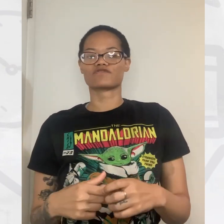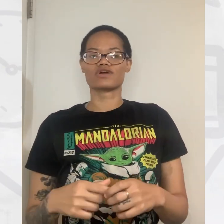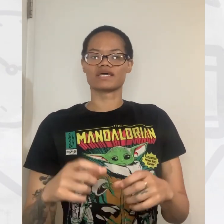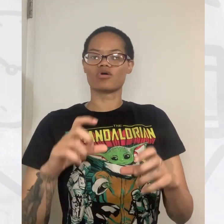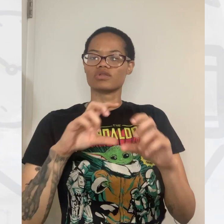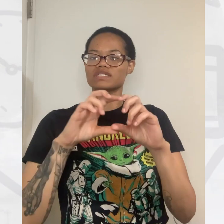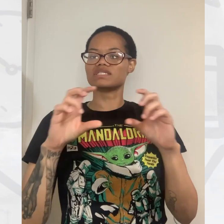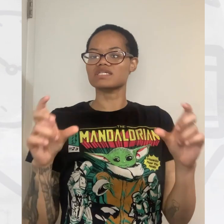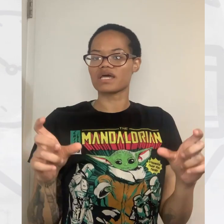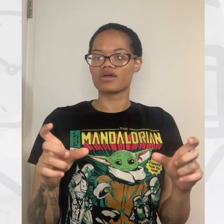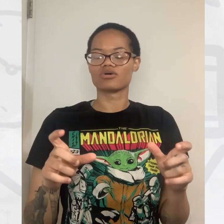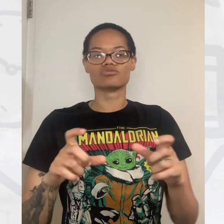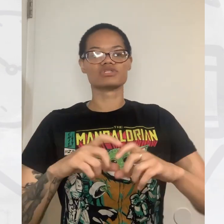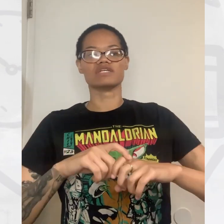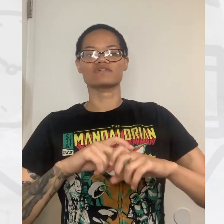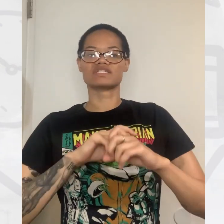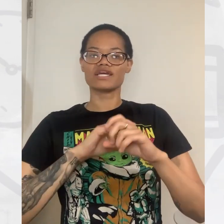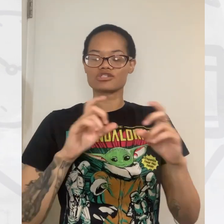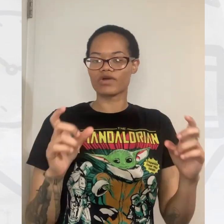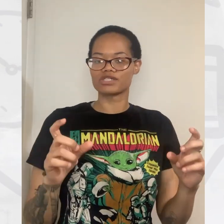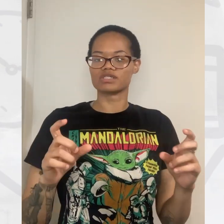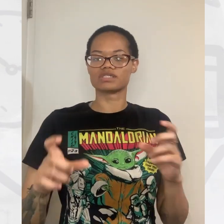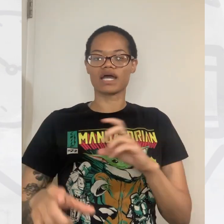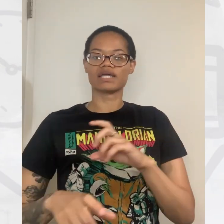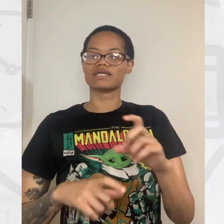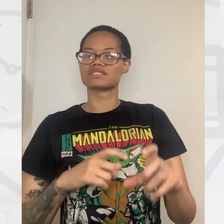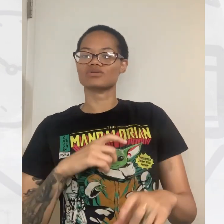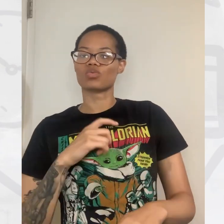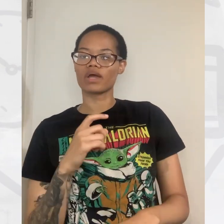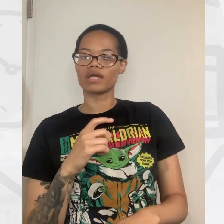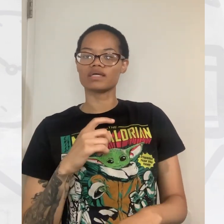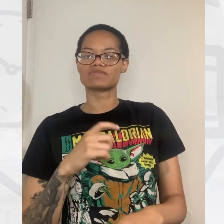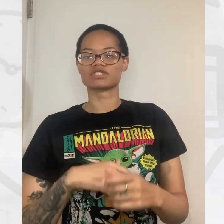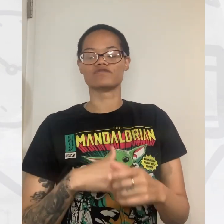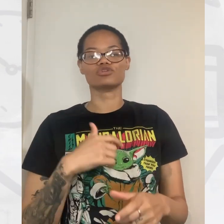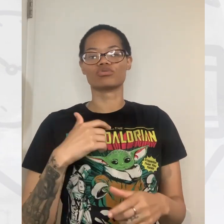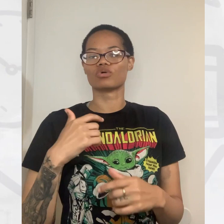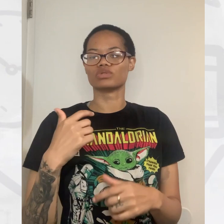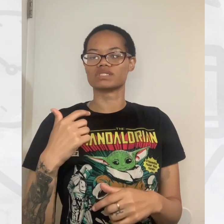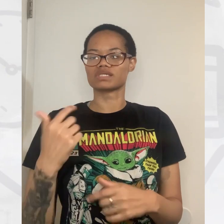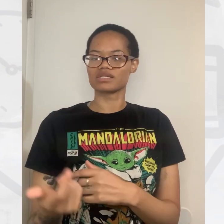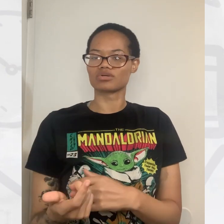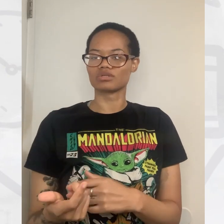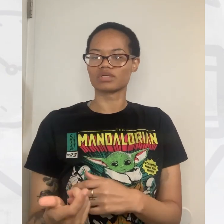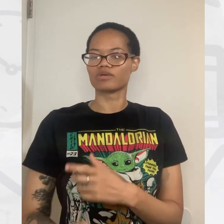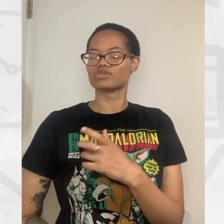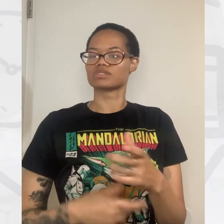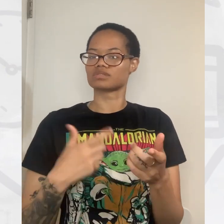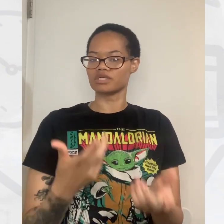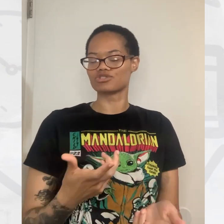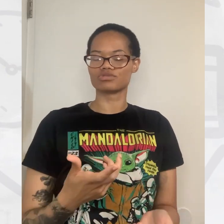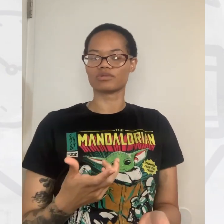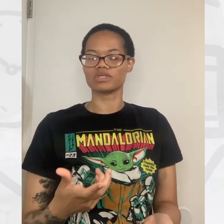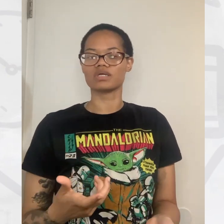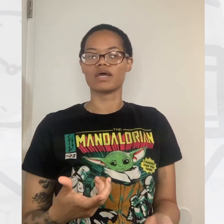But as far as like all these details and even stage directions, it kind of gets in the way. Especially if you don't know what the set is going to look like, which